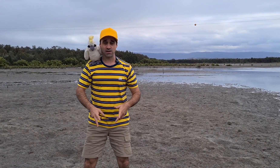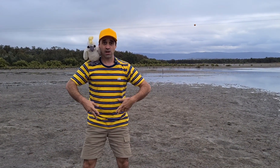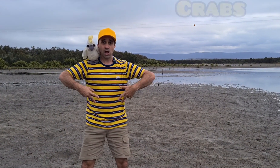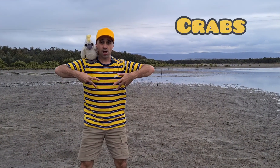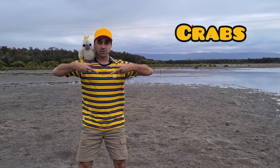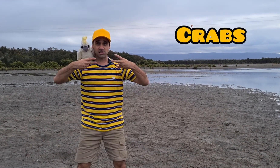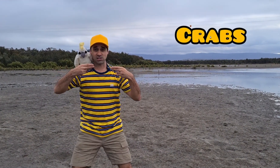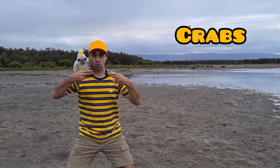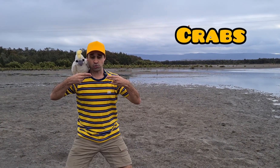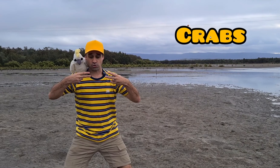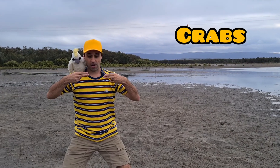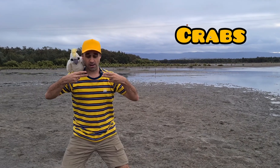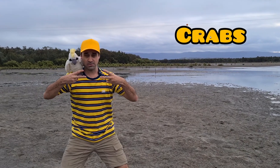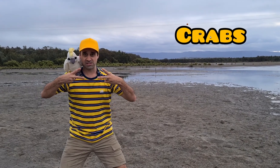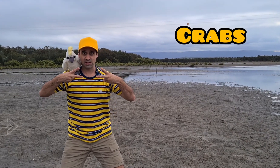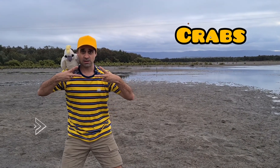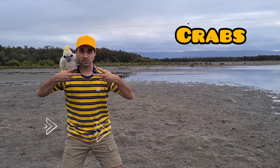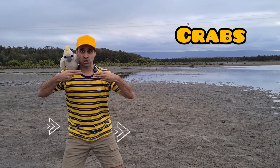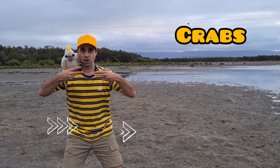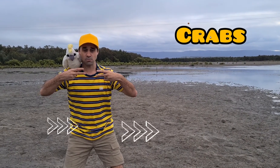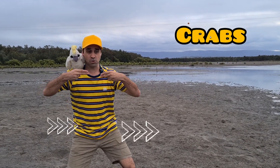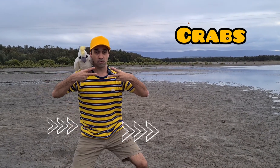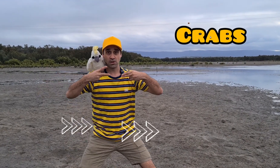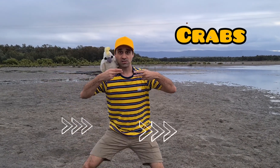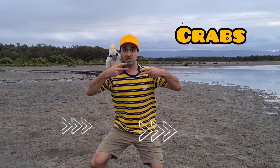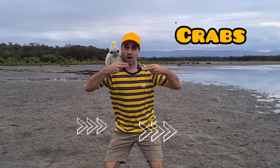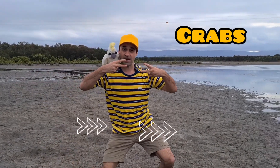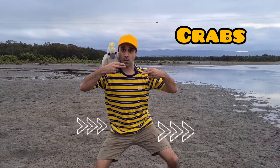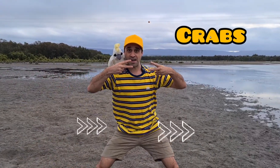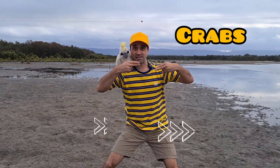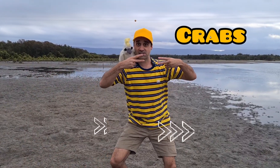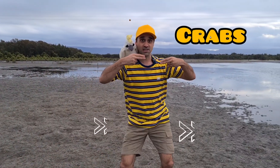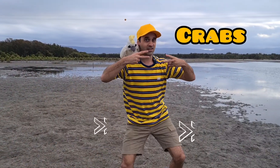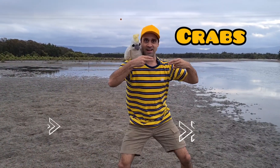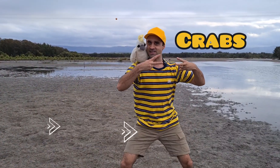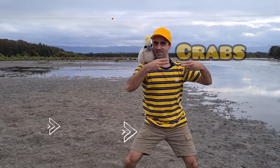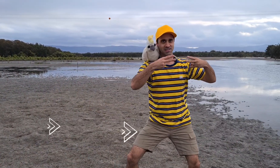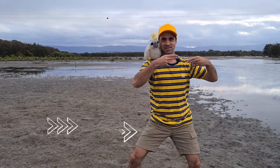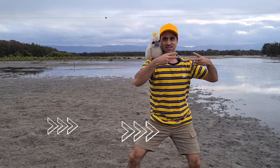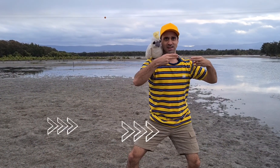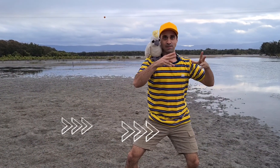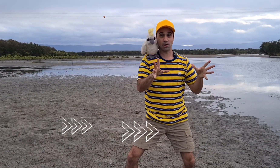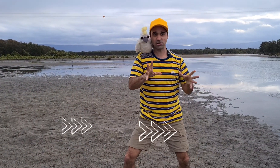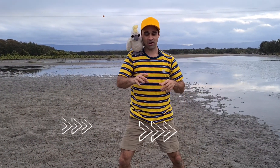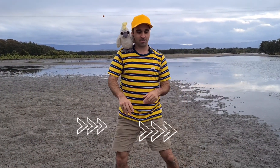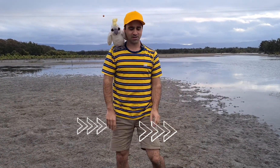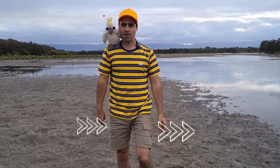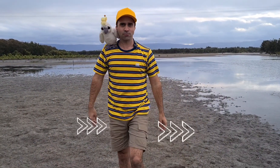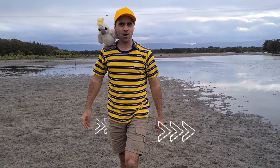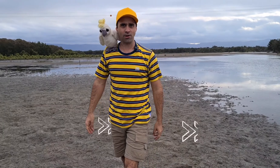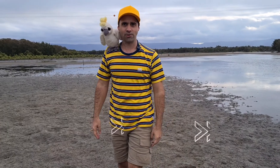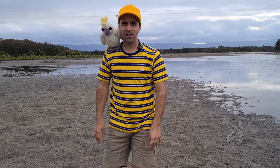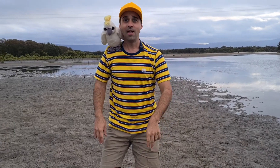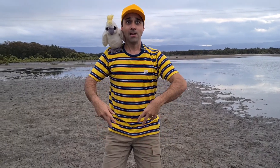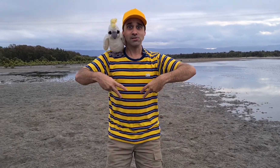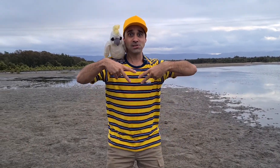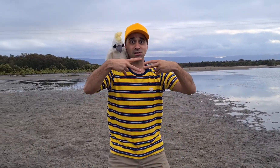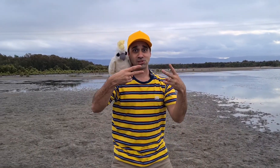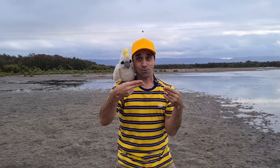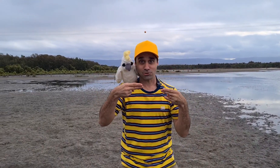soldier crabs don't move sideways like this, like most crabs. Oh, no. Soldier